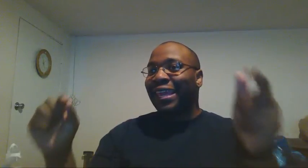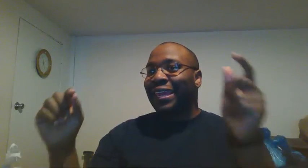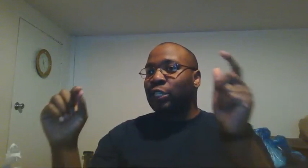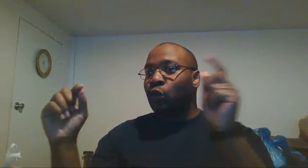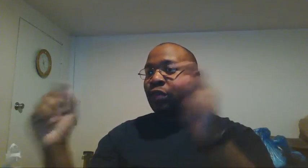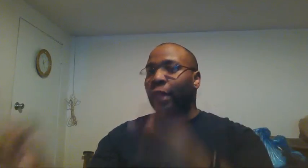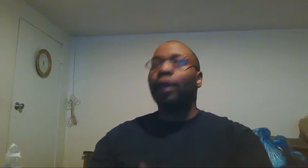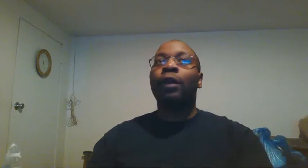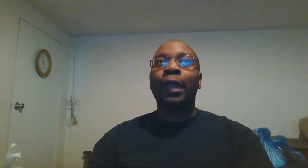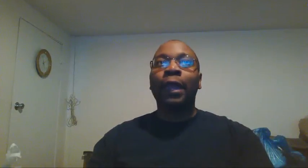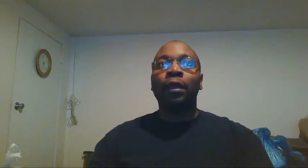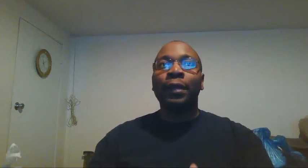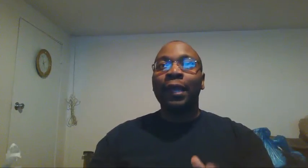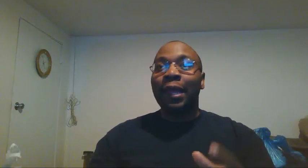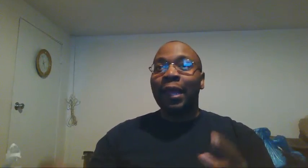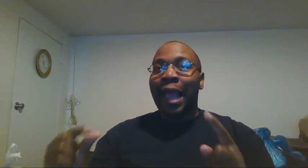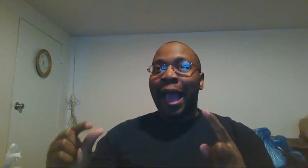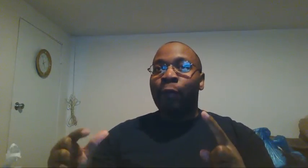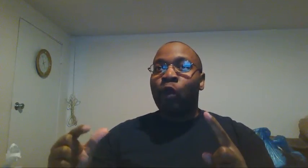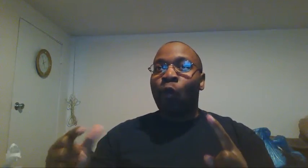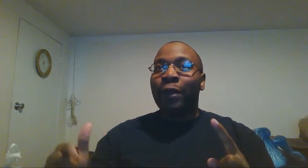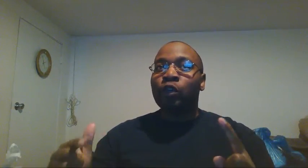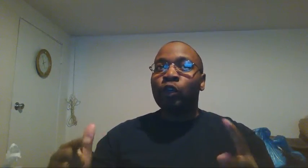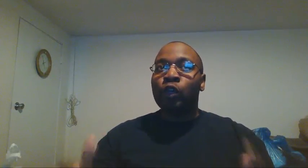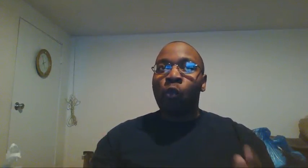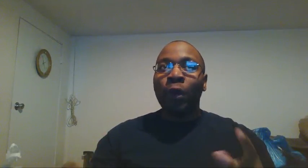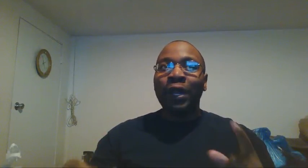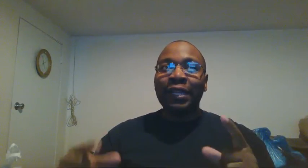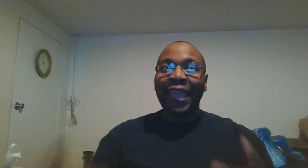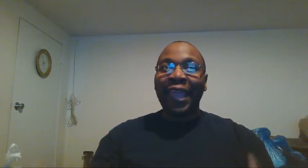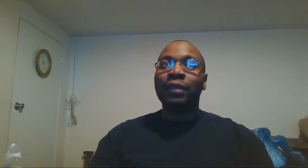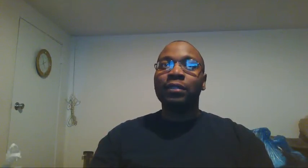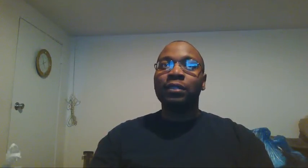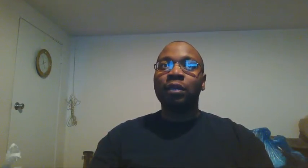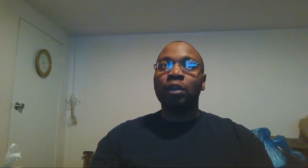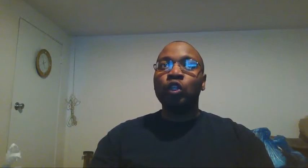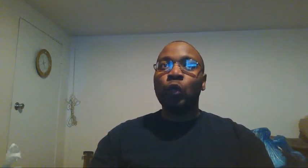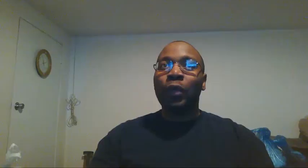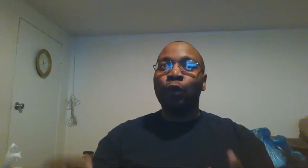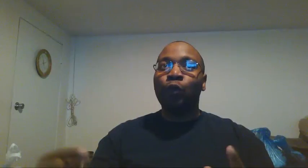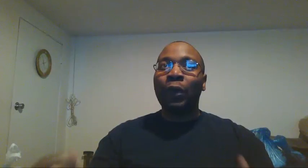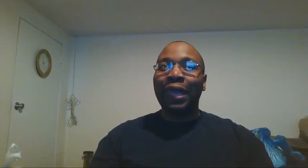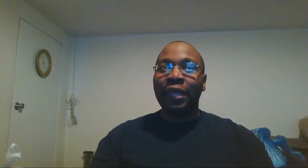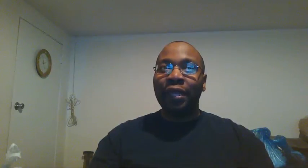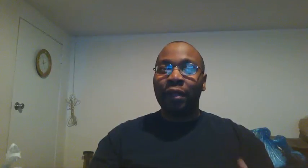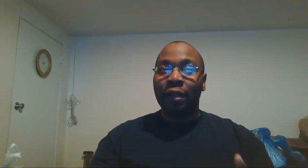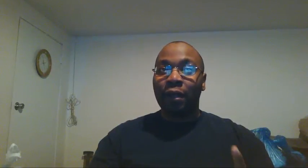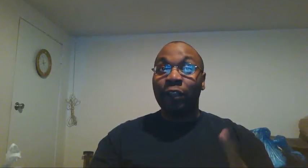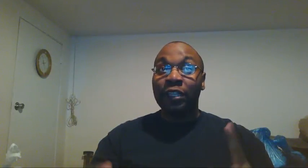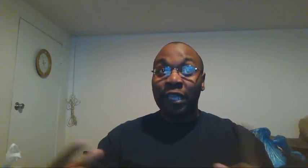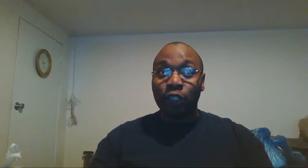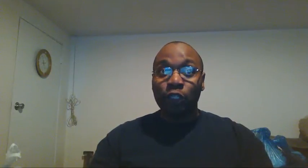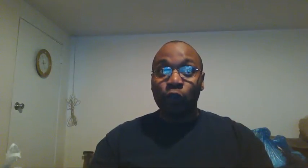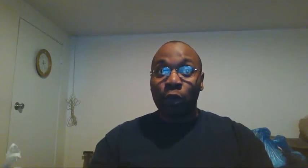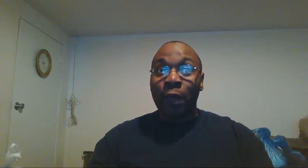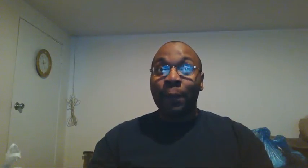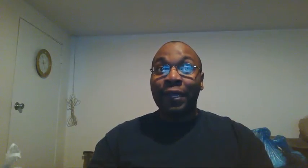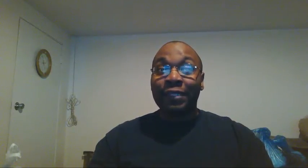issue there and i am going to do what it takes to get rid of this issue because i